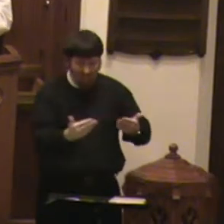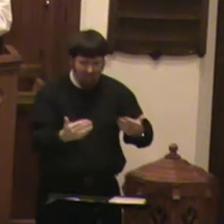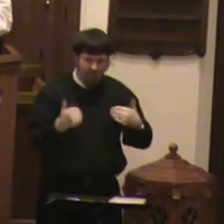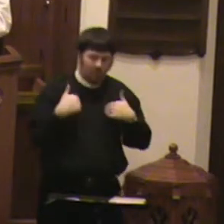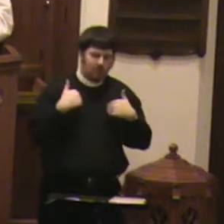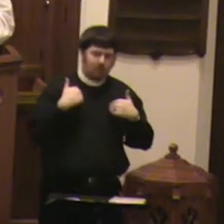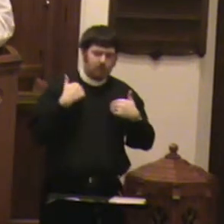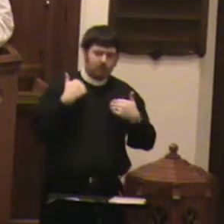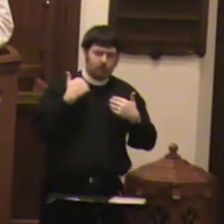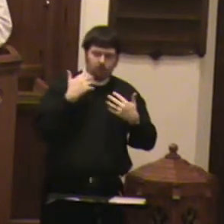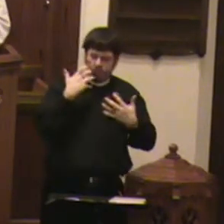on our relationships.